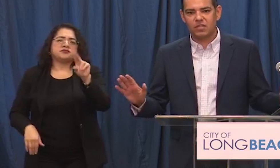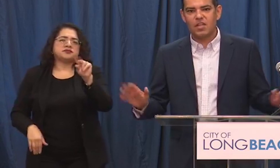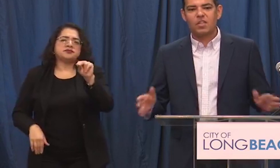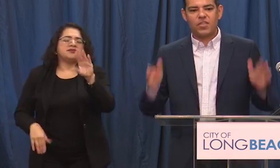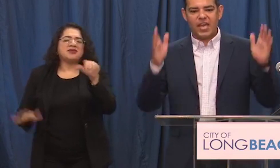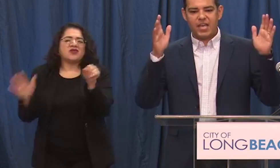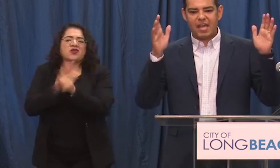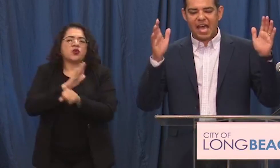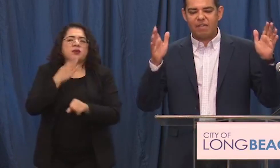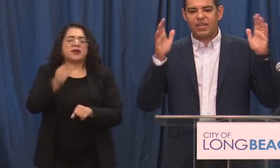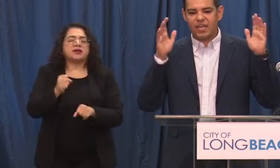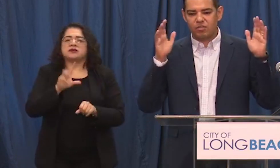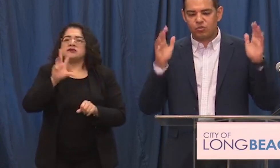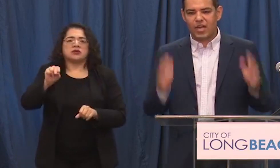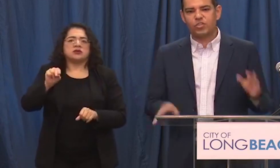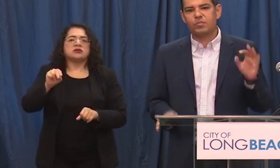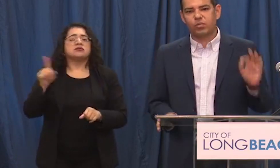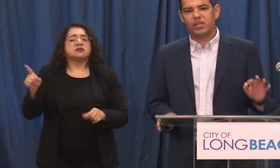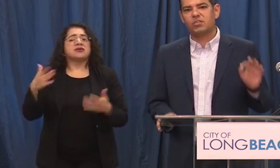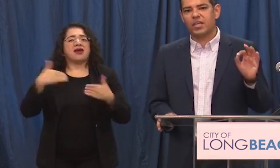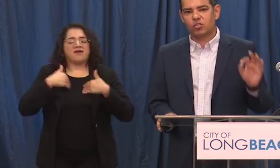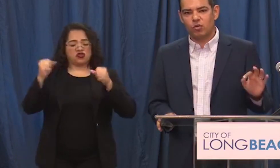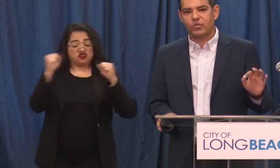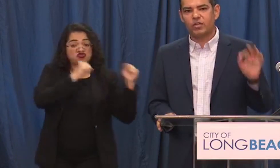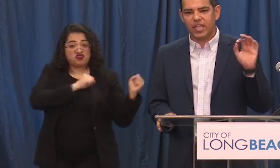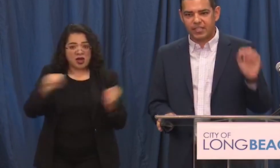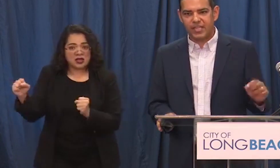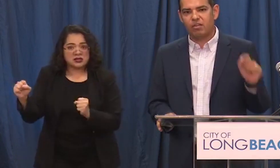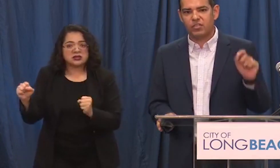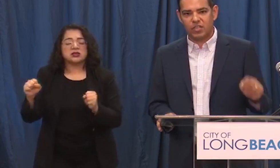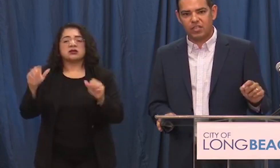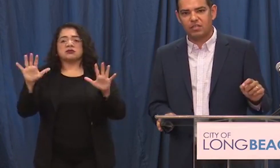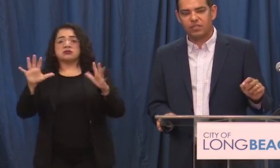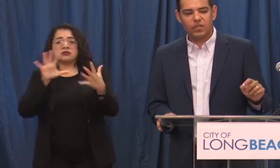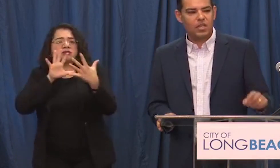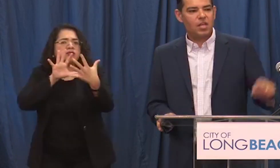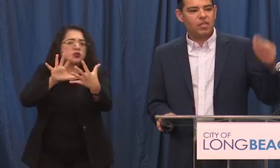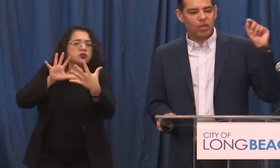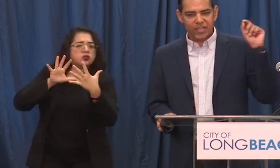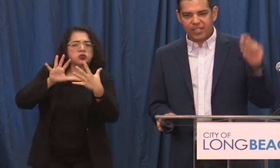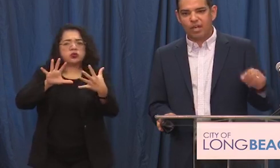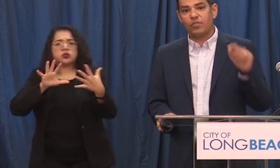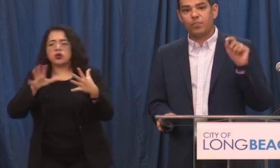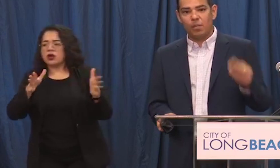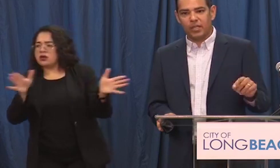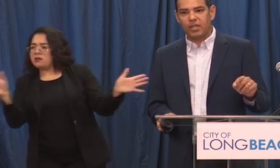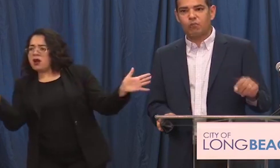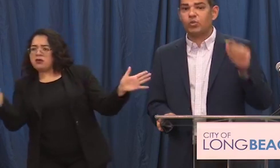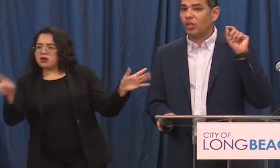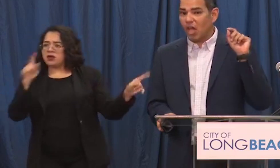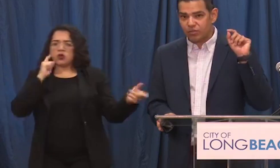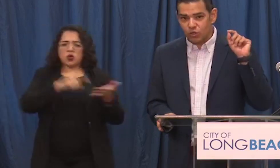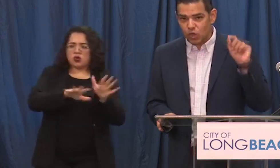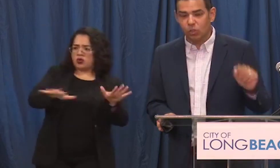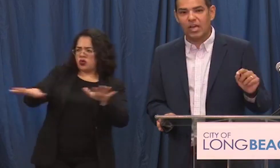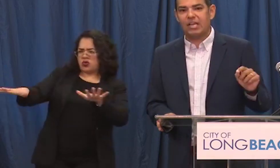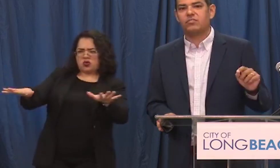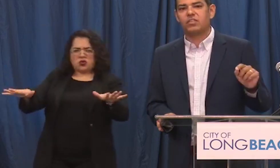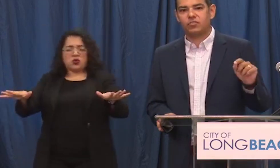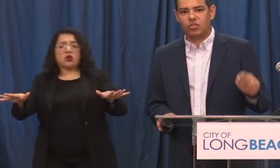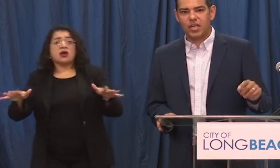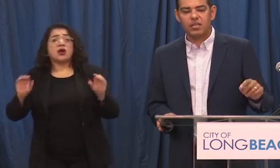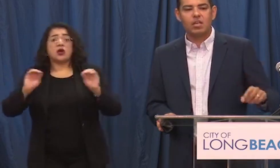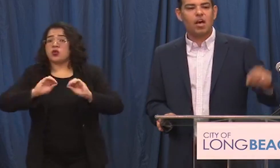bs they have a strategy in place to make sure that they're taking care of the city they're taking care of the public of which we lost no